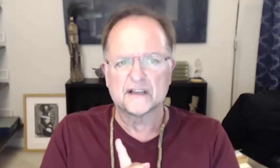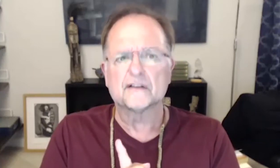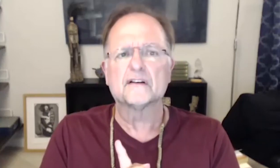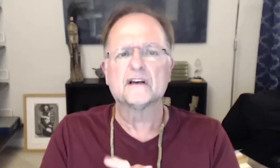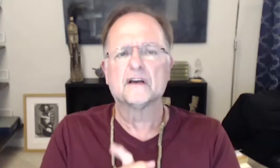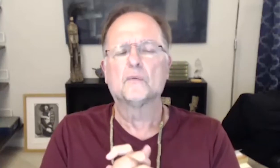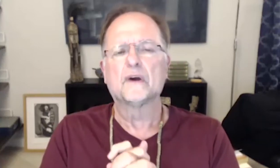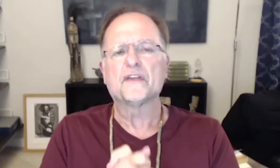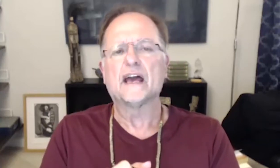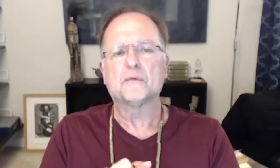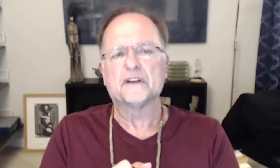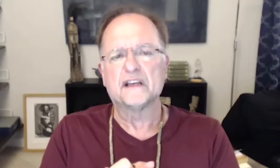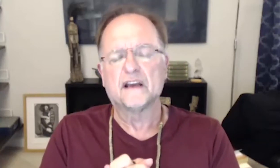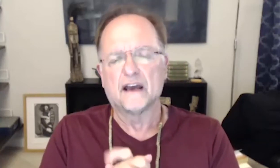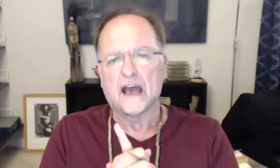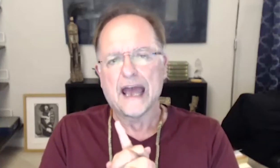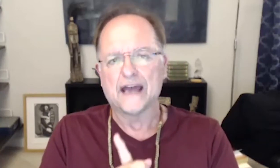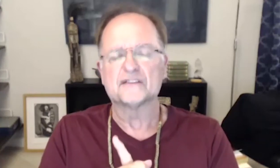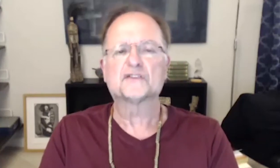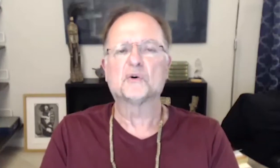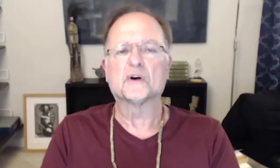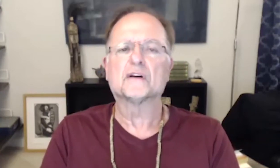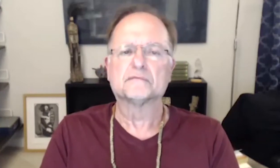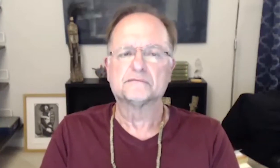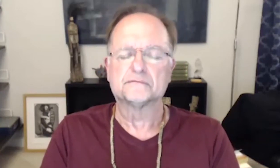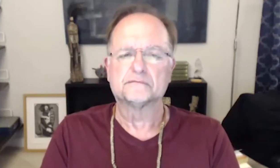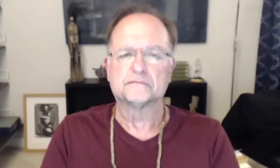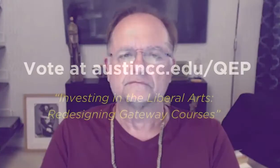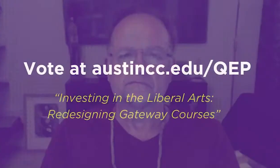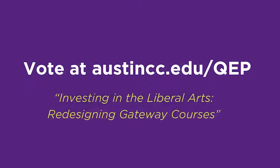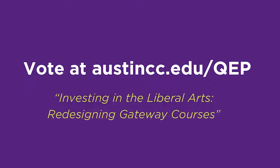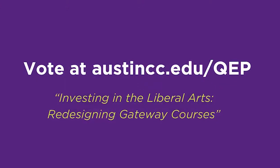student centered with equity at its core.